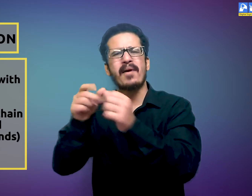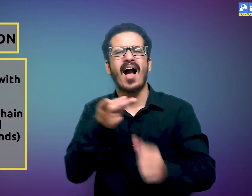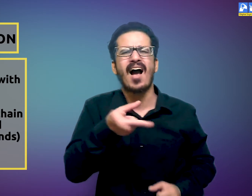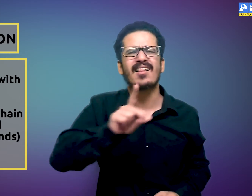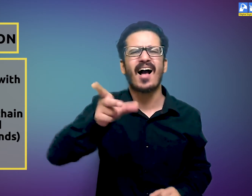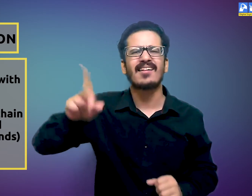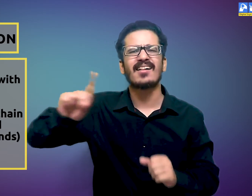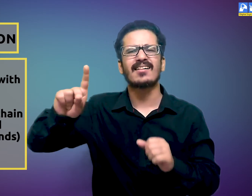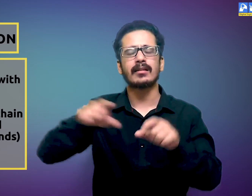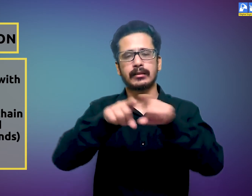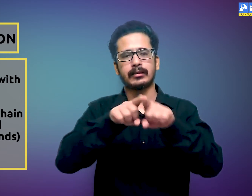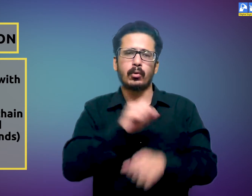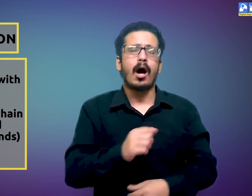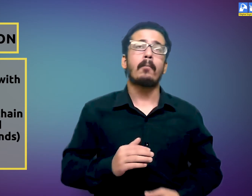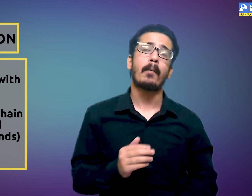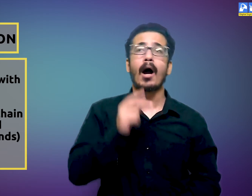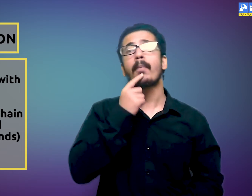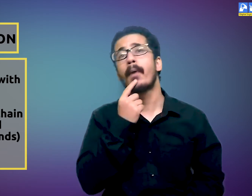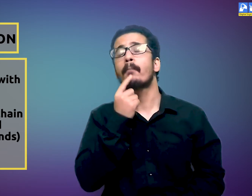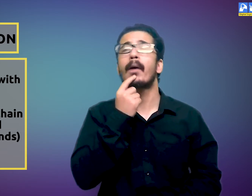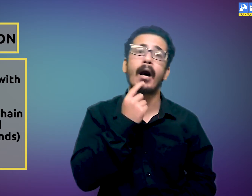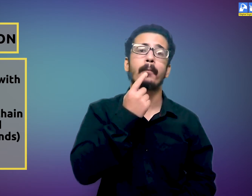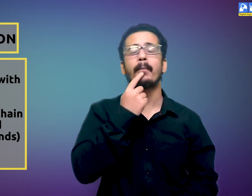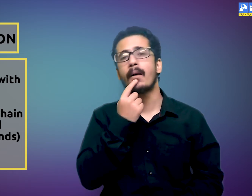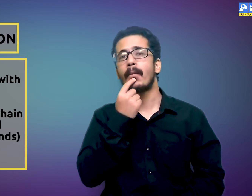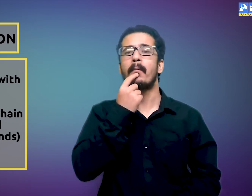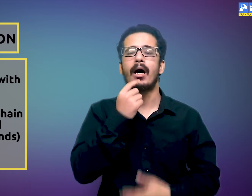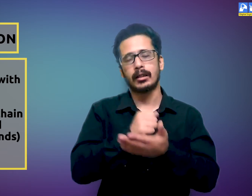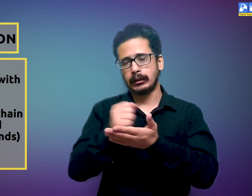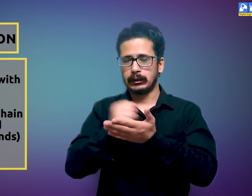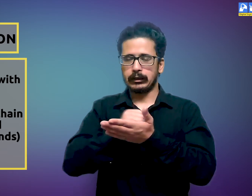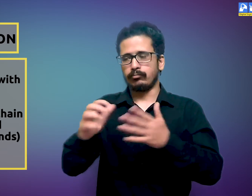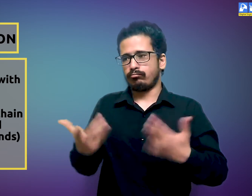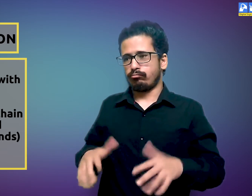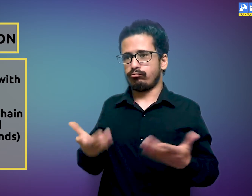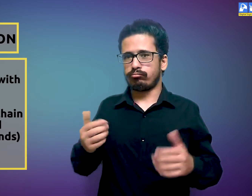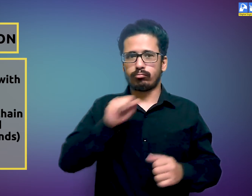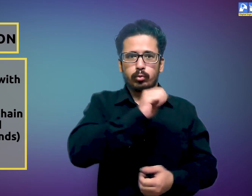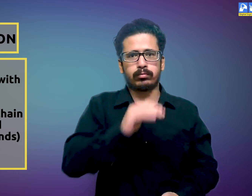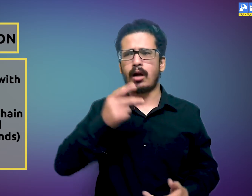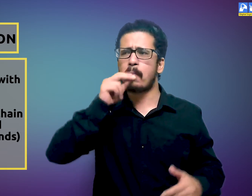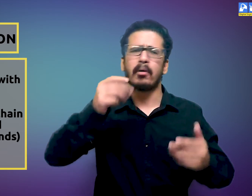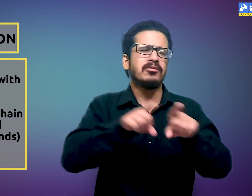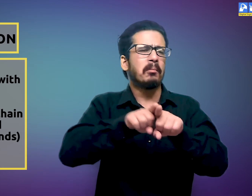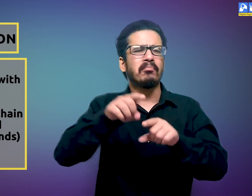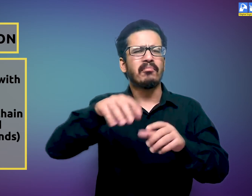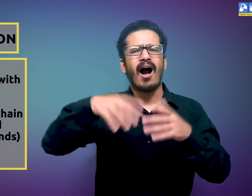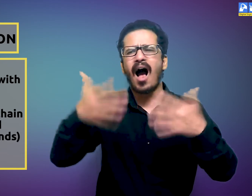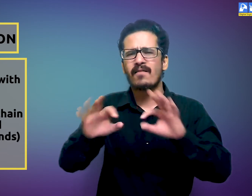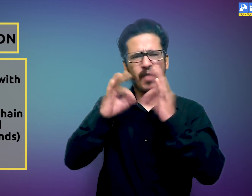-ma-ma, na-na-na, etc. An infant appears to be experimenting with uttering articulate sounds which